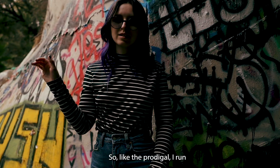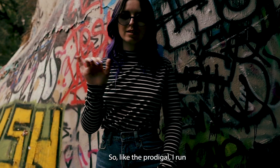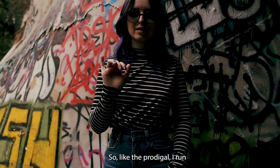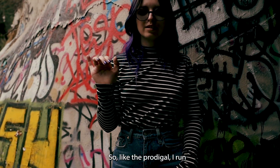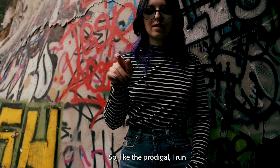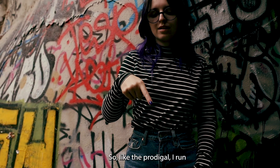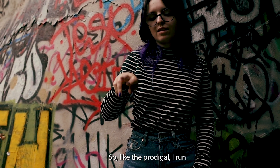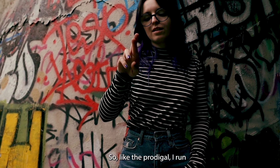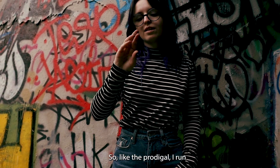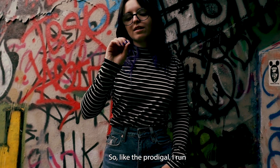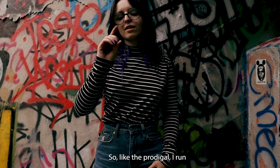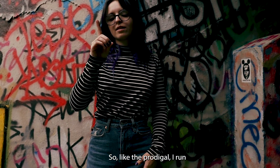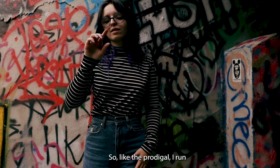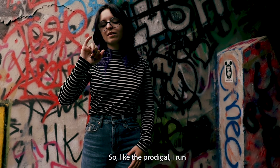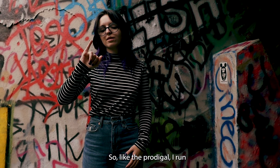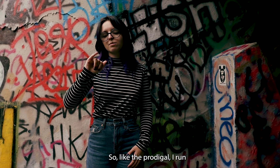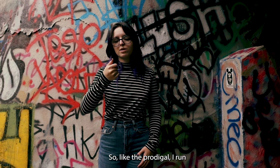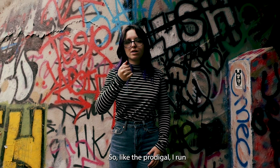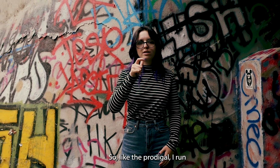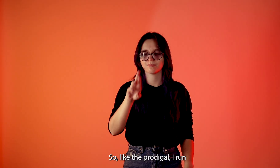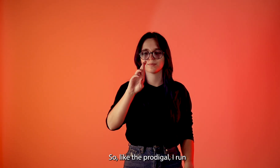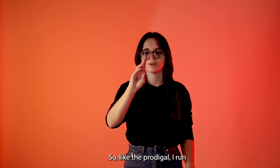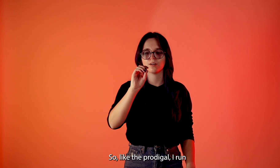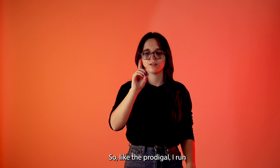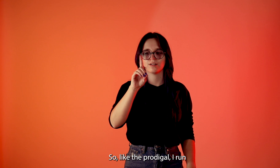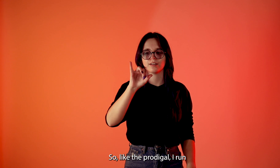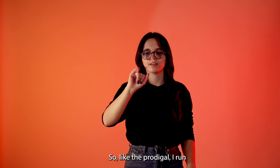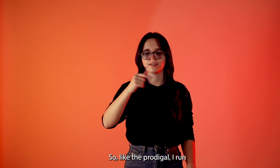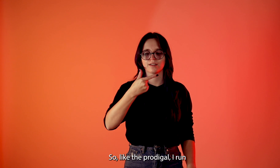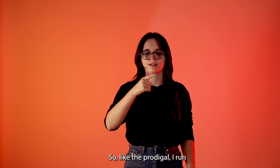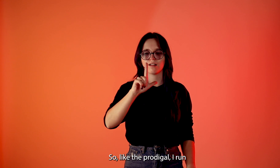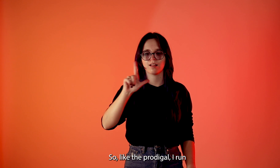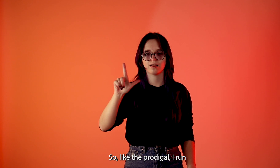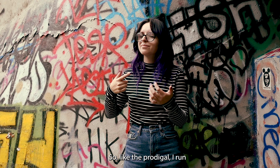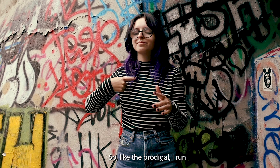So, like the prodigal I run,